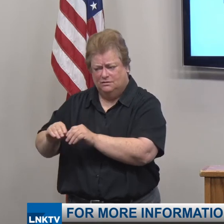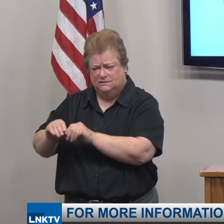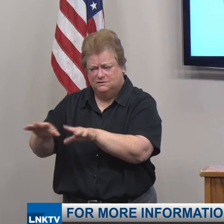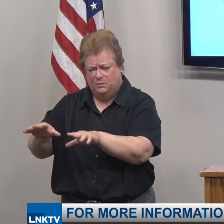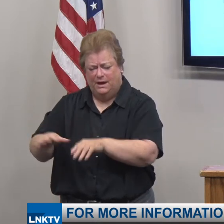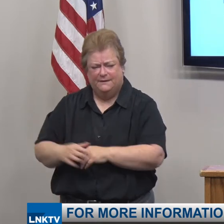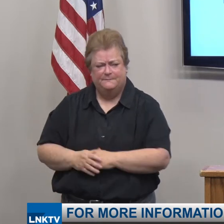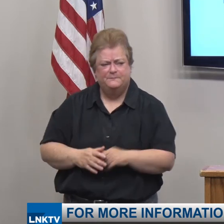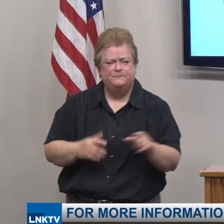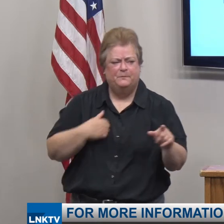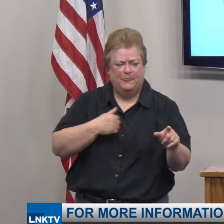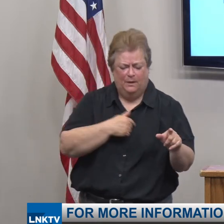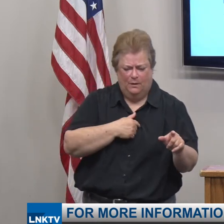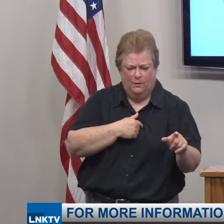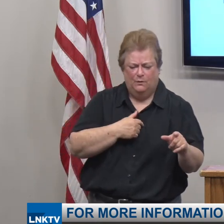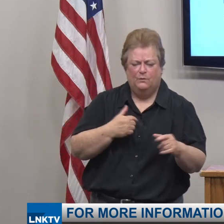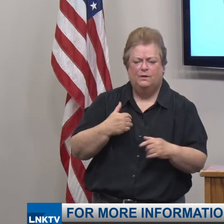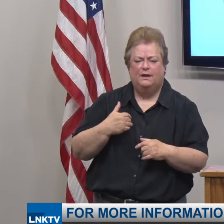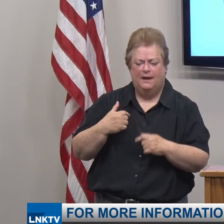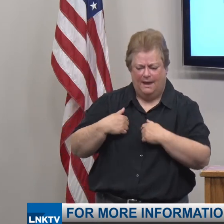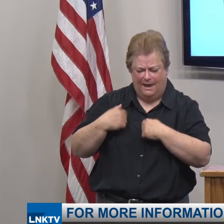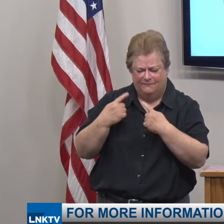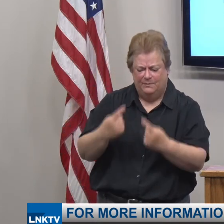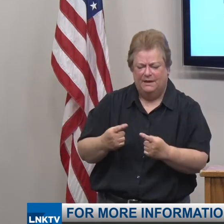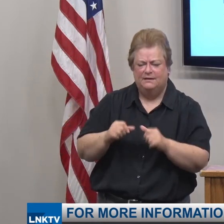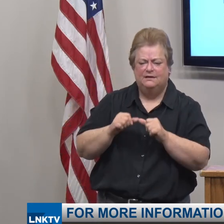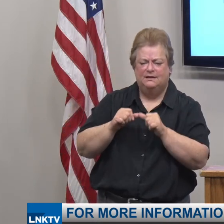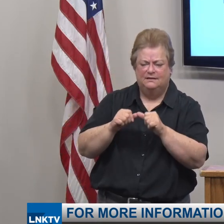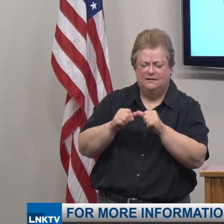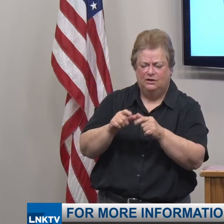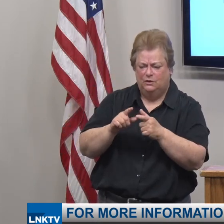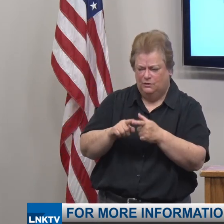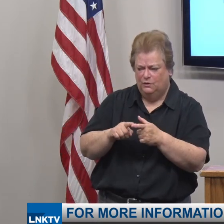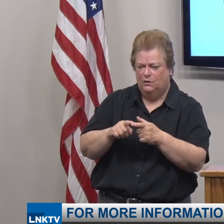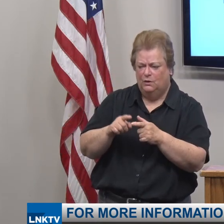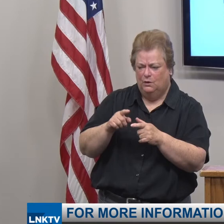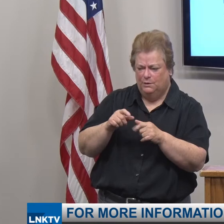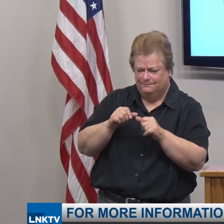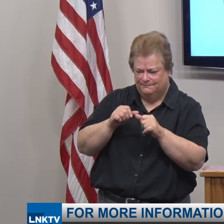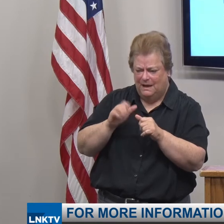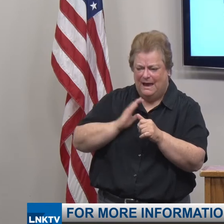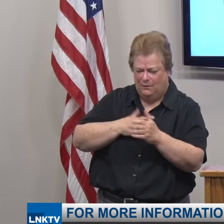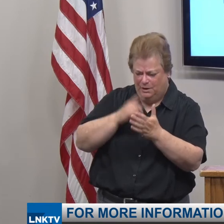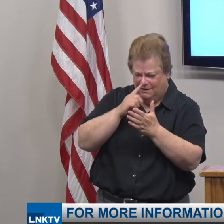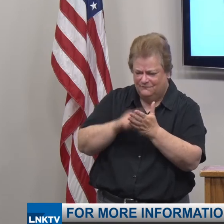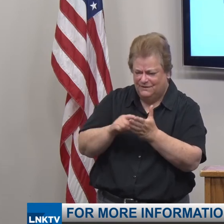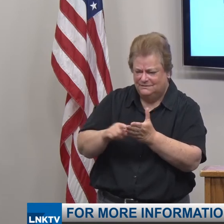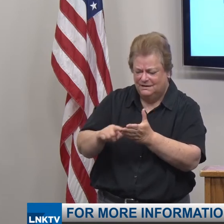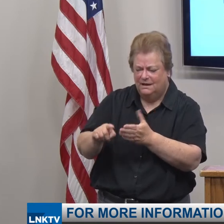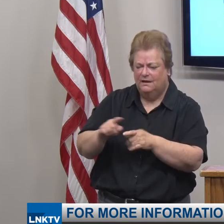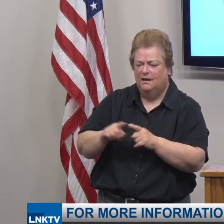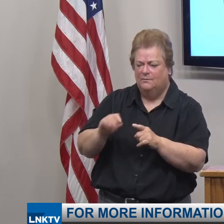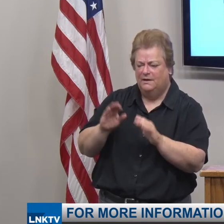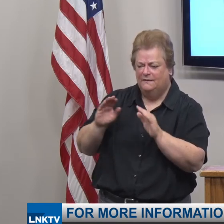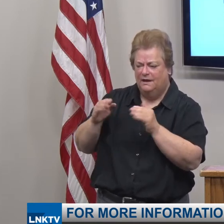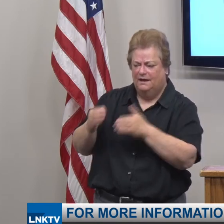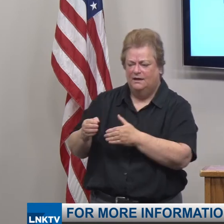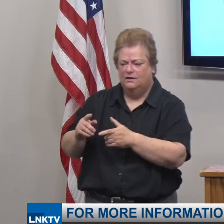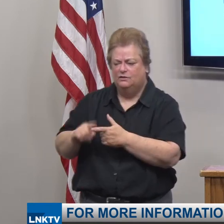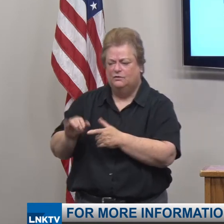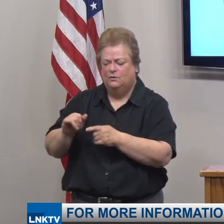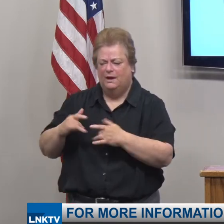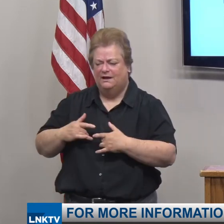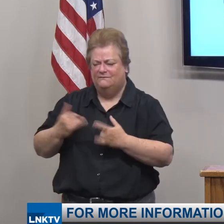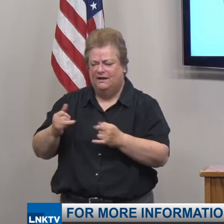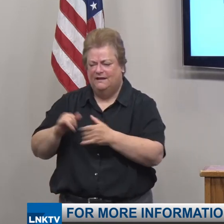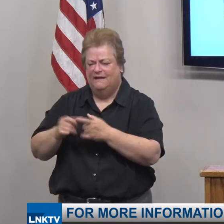We did. We have been continuing to work on the contact tracing. But it was narrowed to an event that took